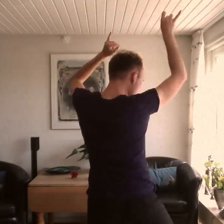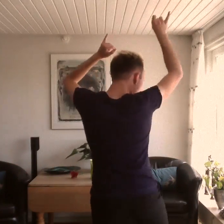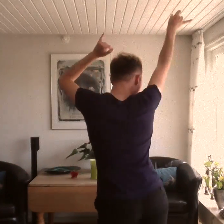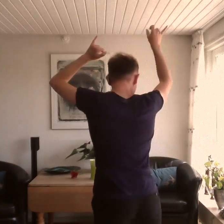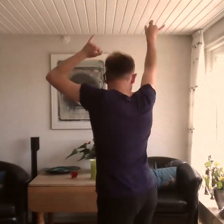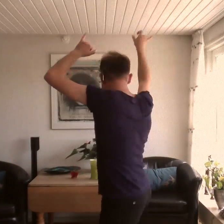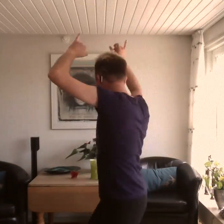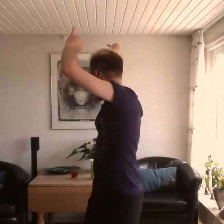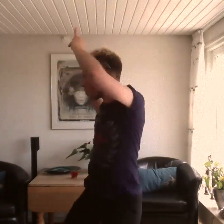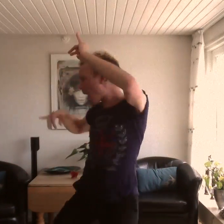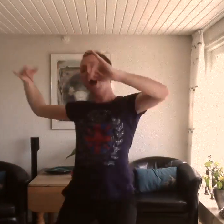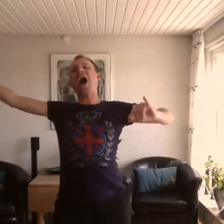All right!